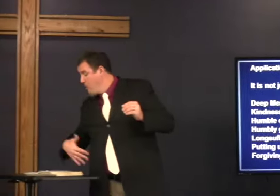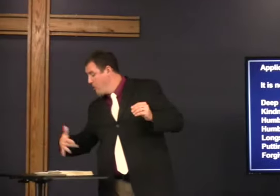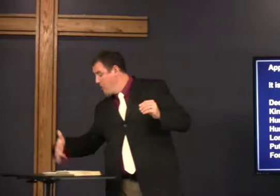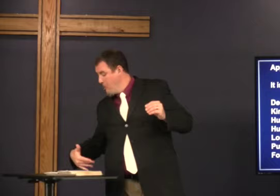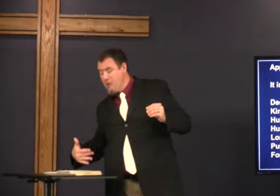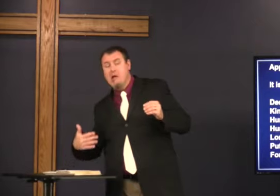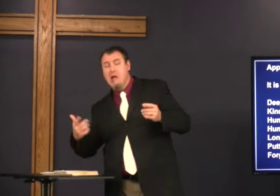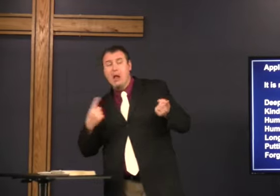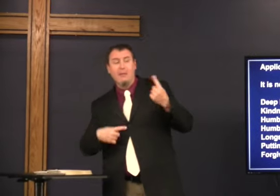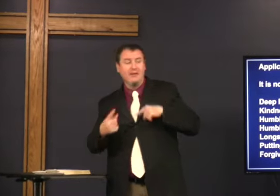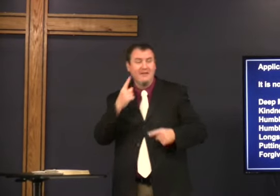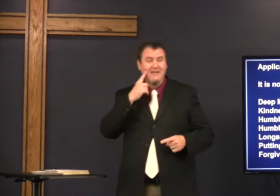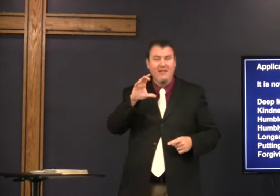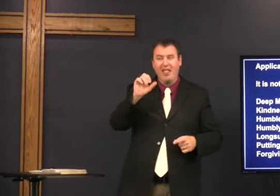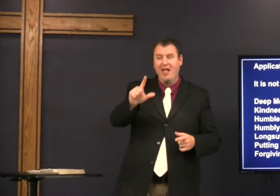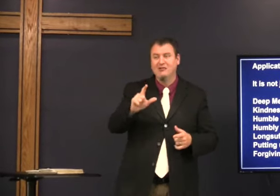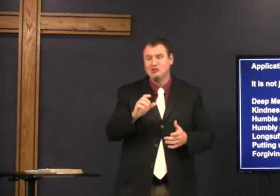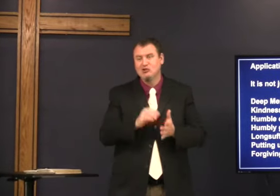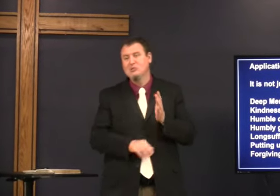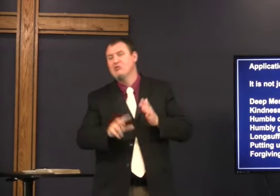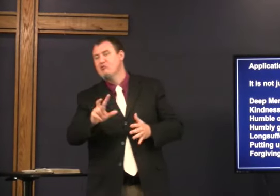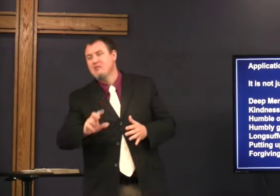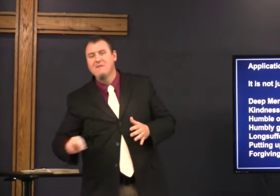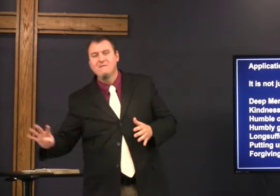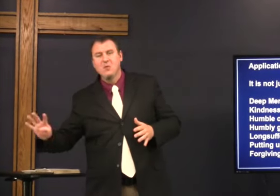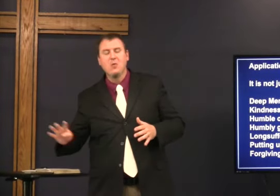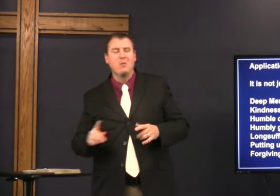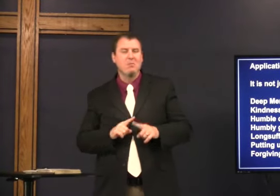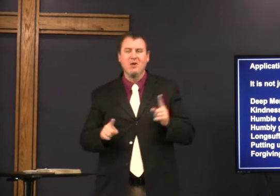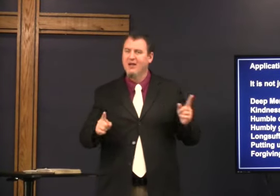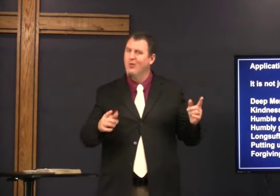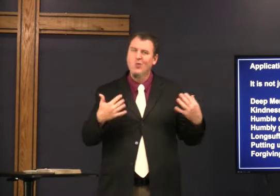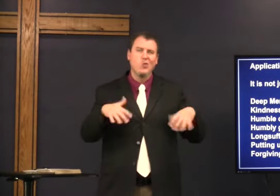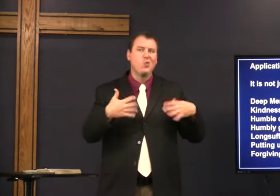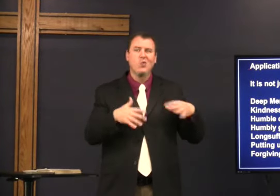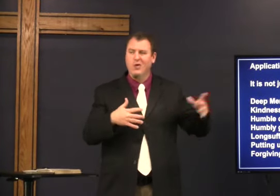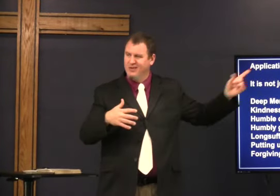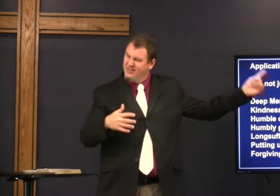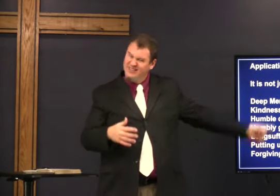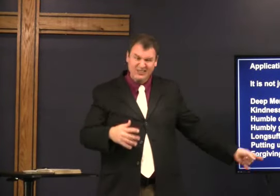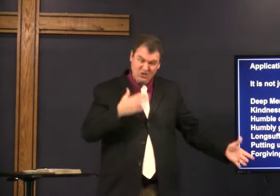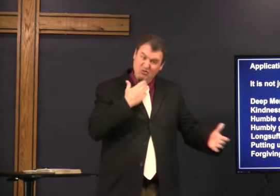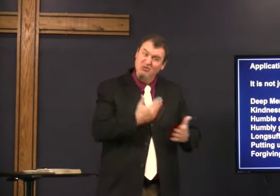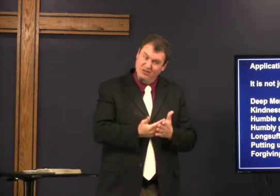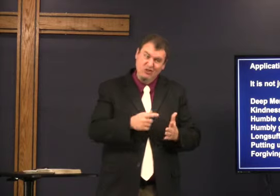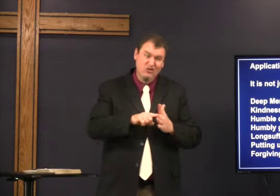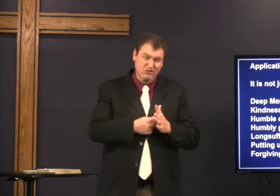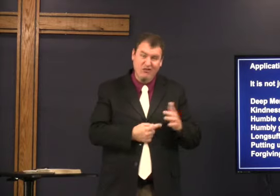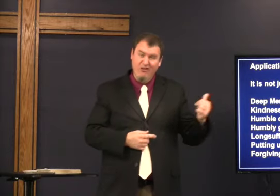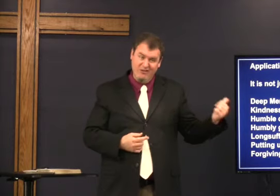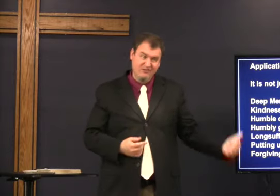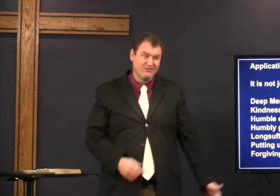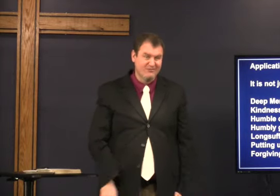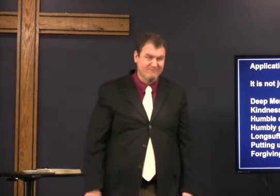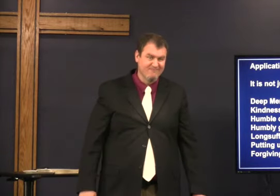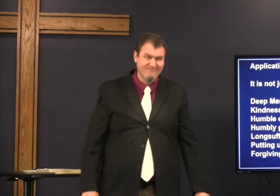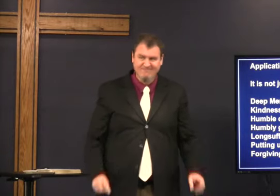now there are more coming in Colossians chapter 3 and 4 but really this is a good beginning